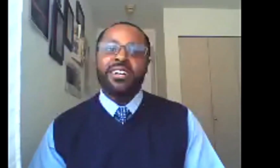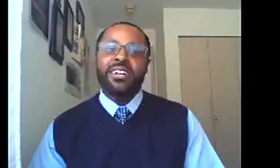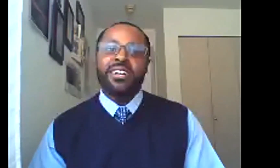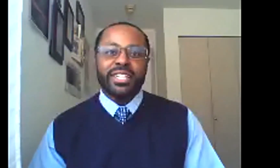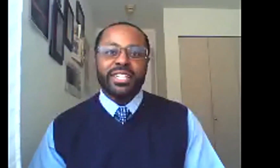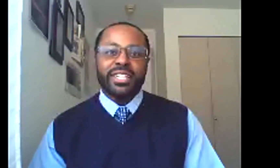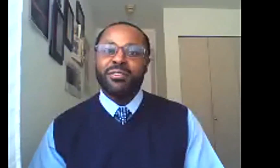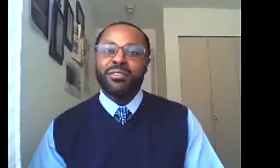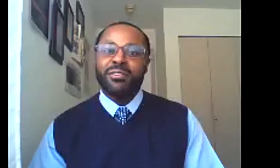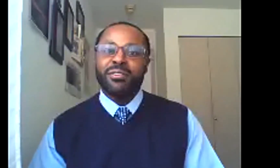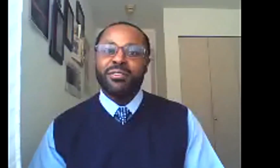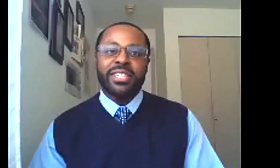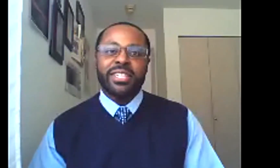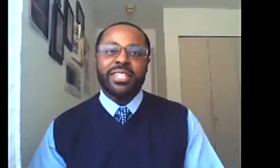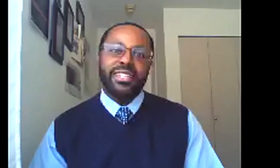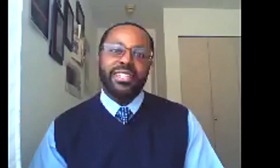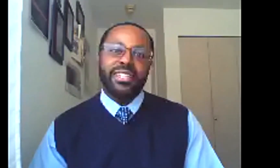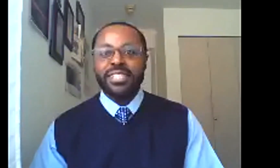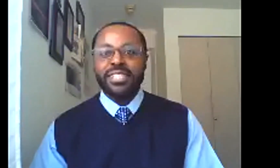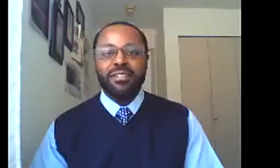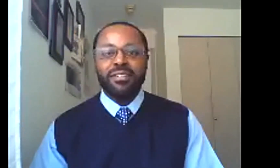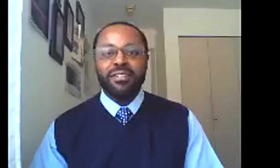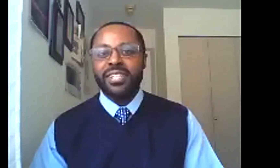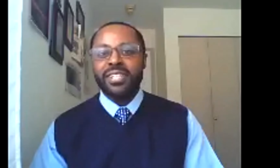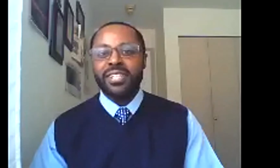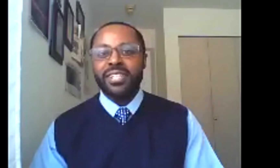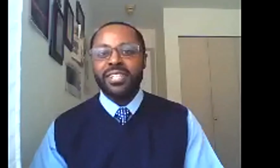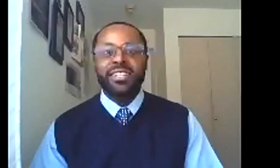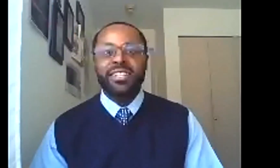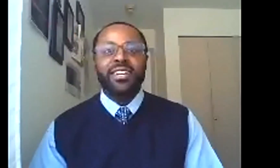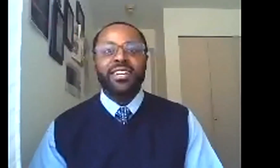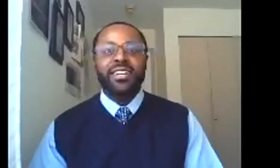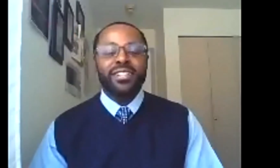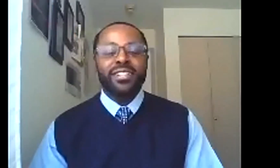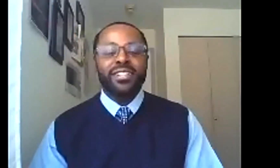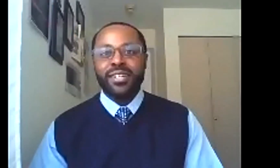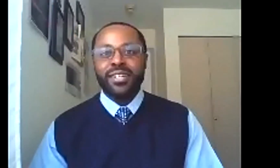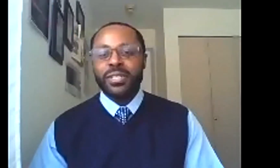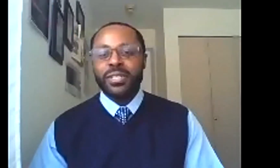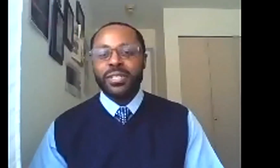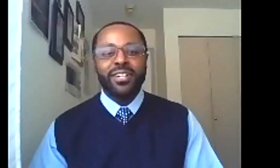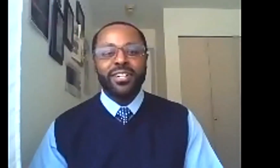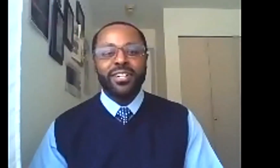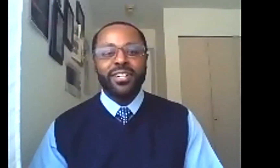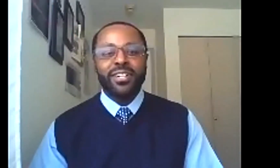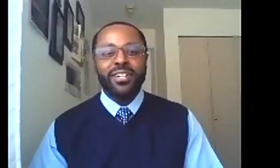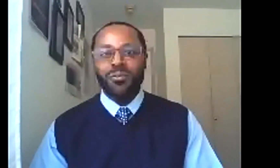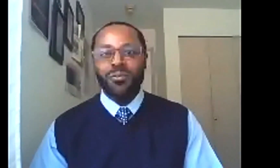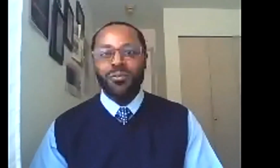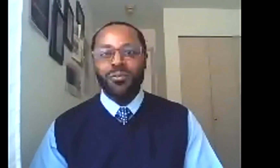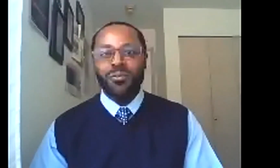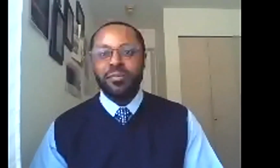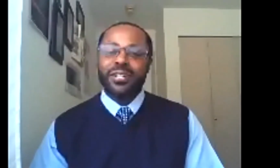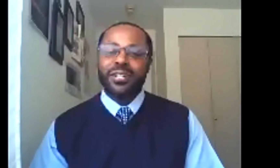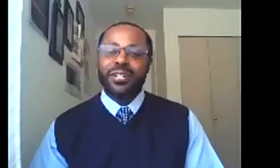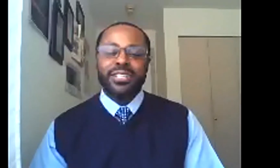uh, and continuing with the exploitation of slavery and, uh, the exploitation of all kinds of